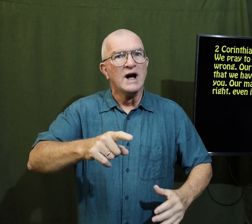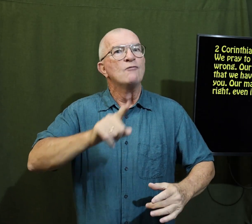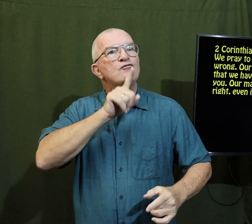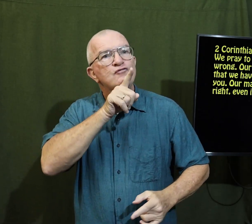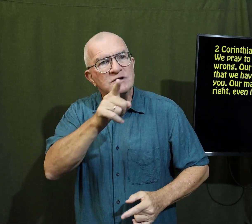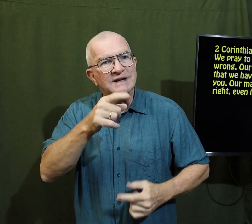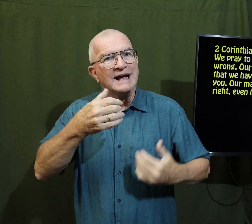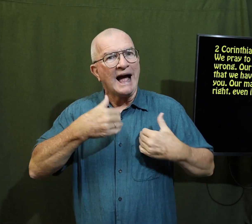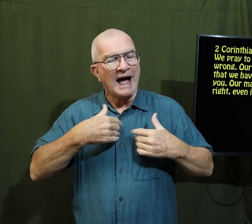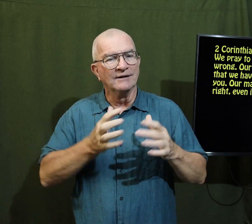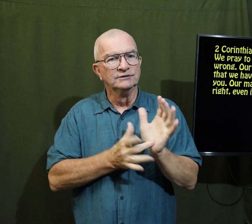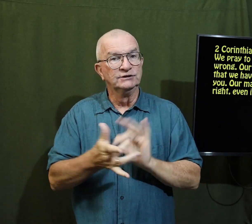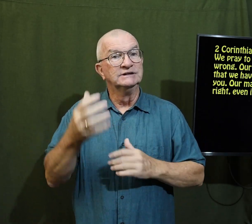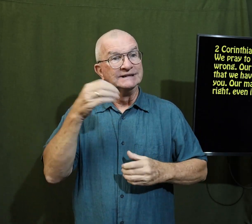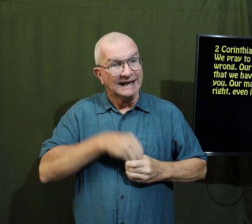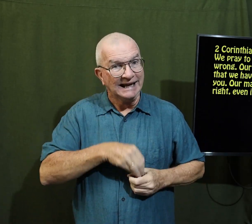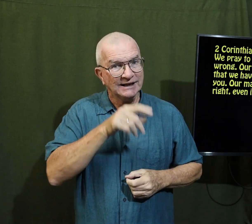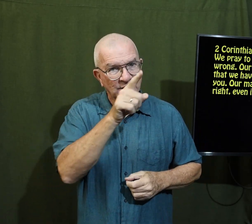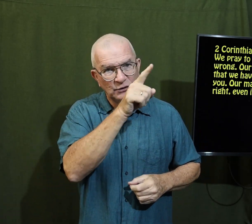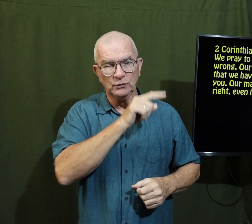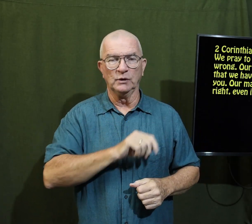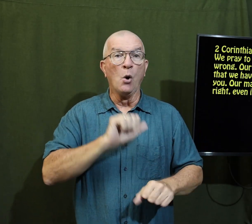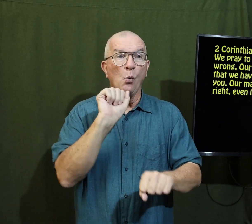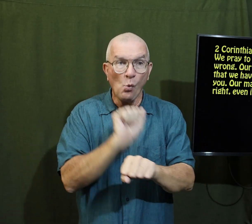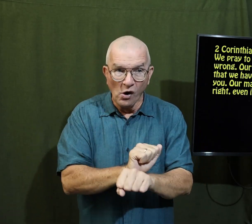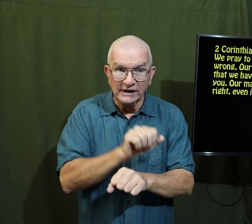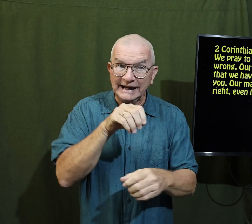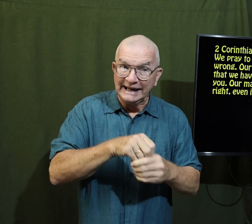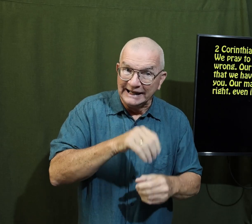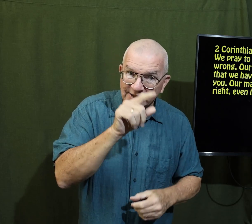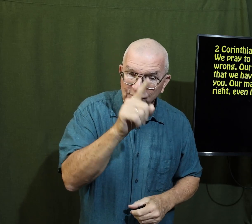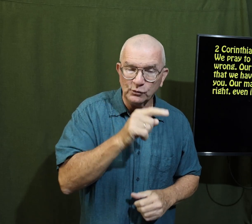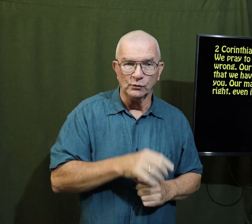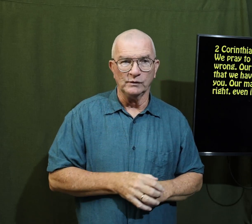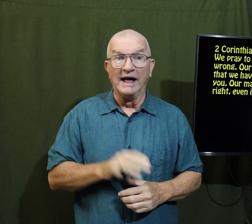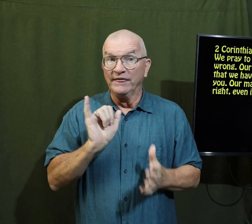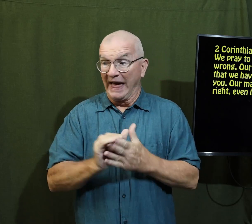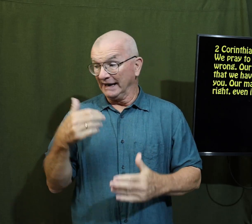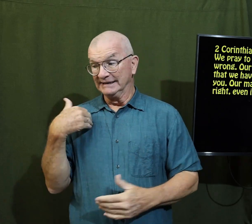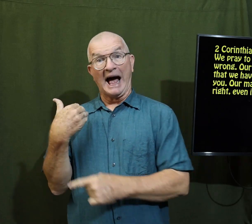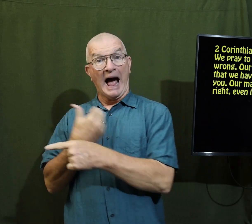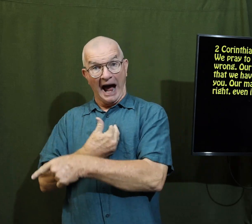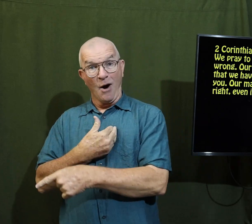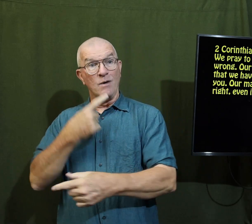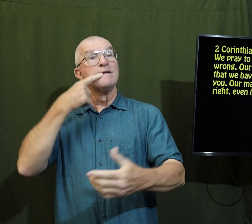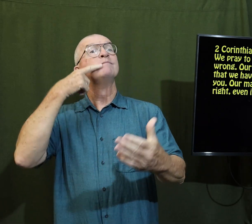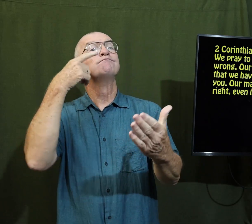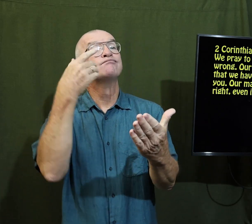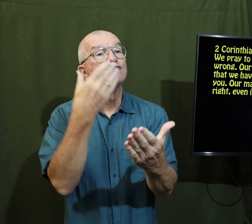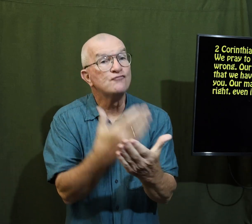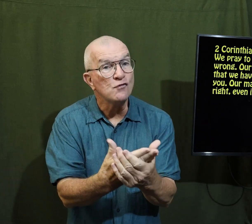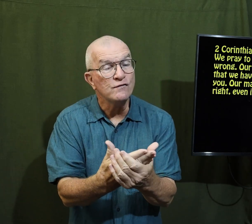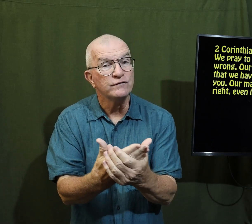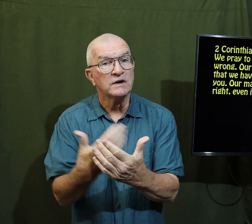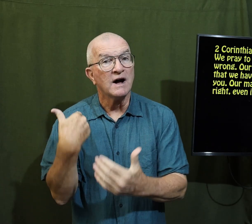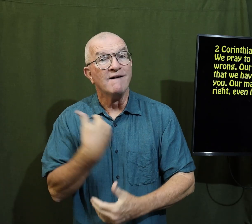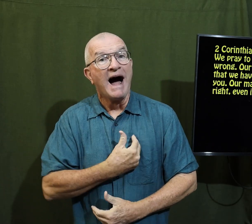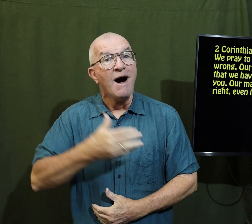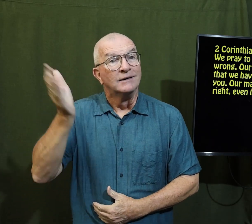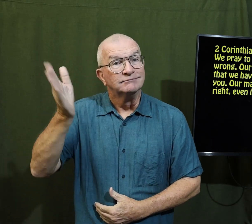you really have Jesus in you working in you that's our proof of